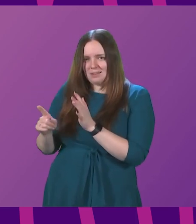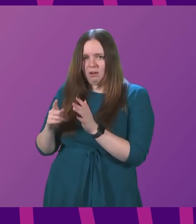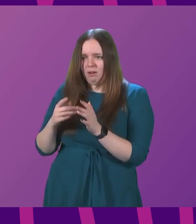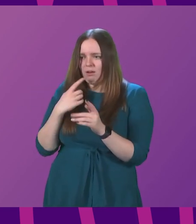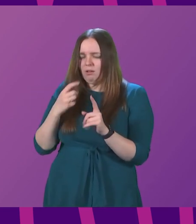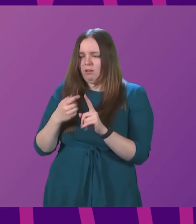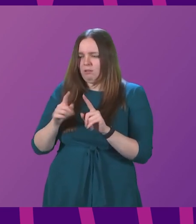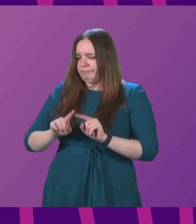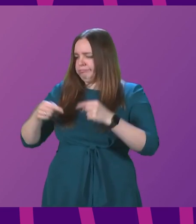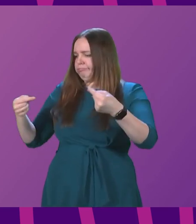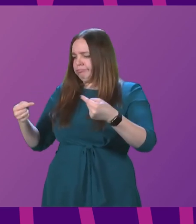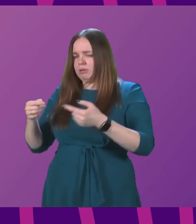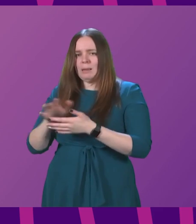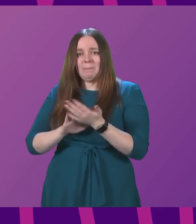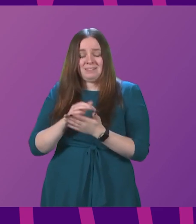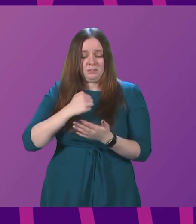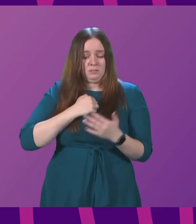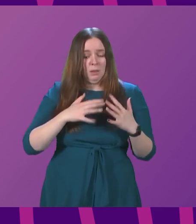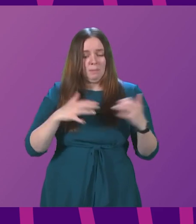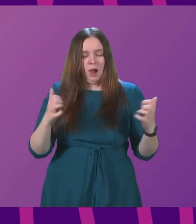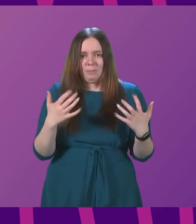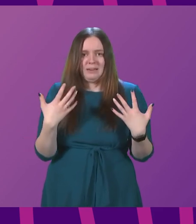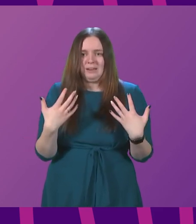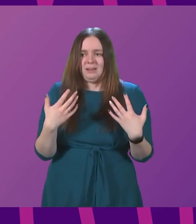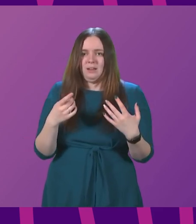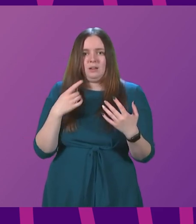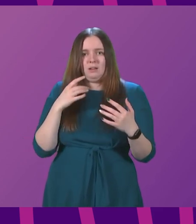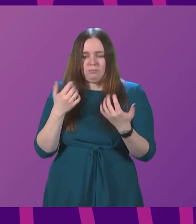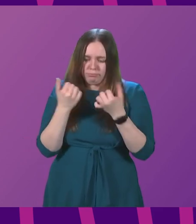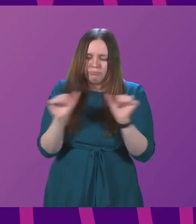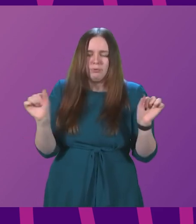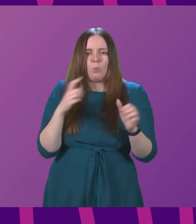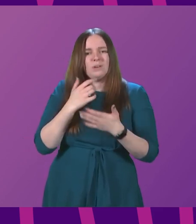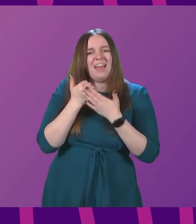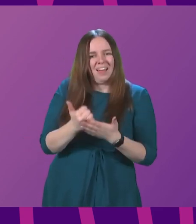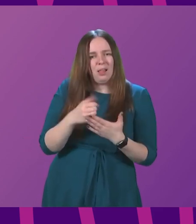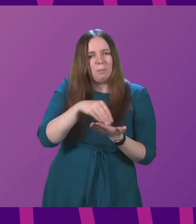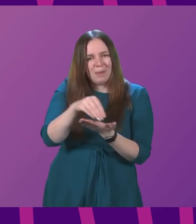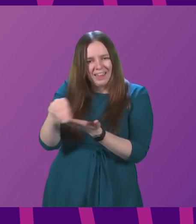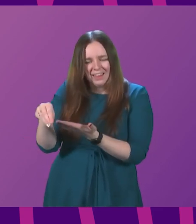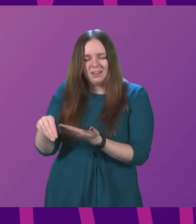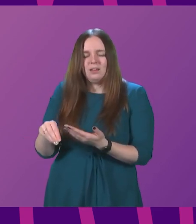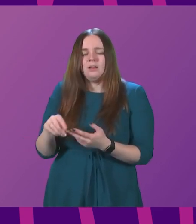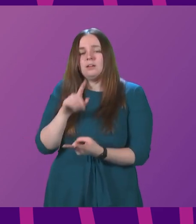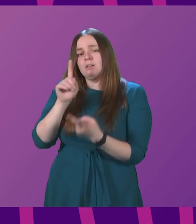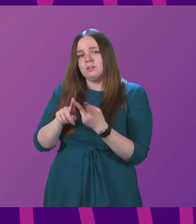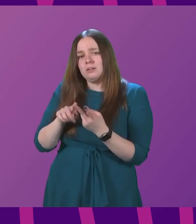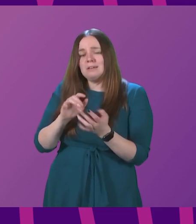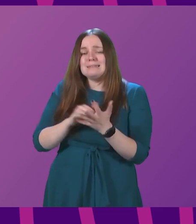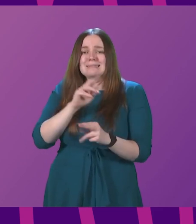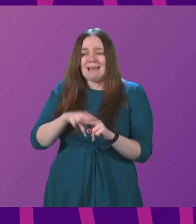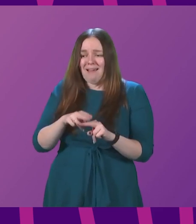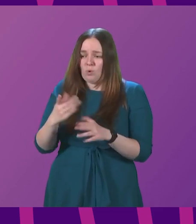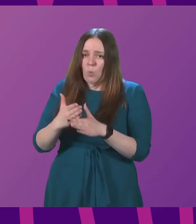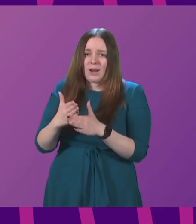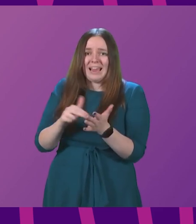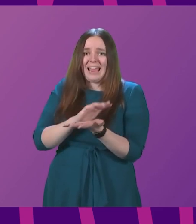the other direction. Completing the powers of this Parliament would significantly help in that task. secondly, in relation to staff in the front line of our National